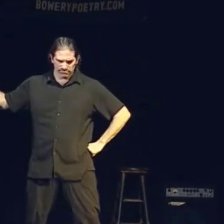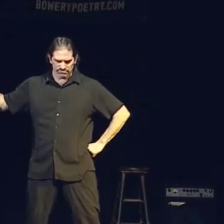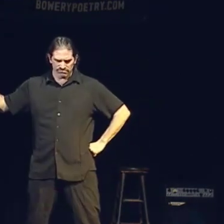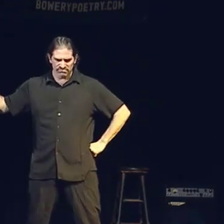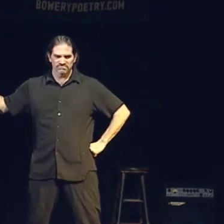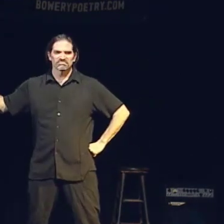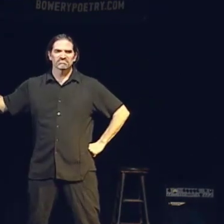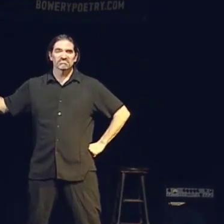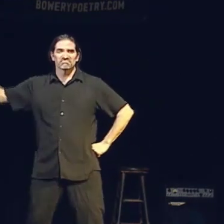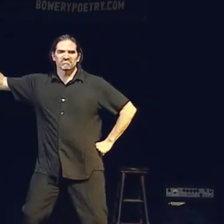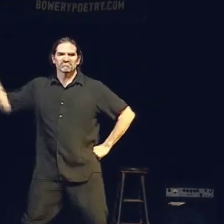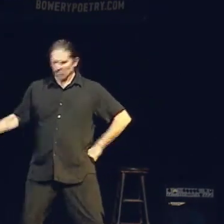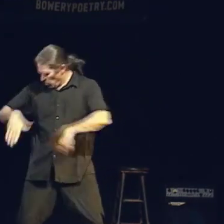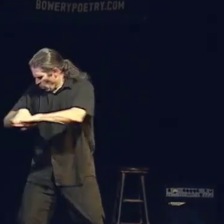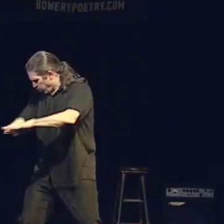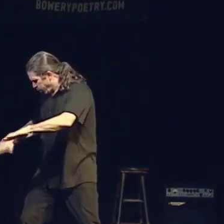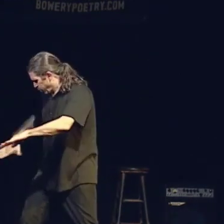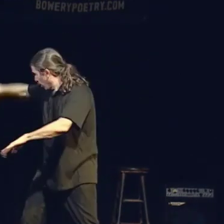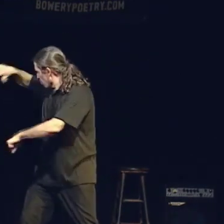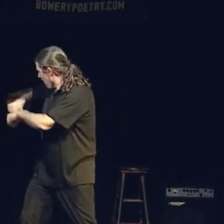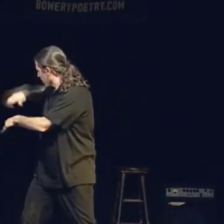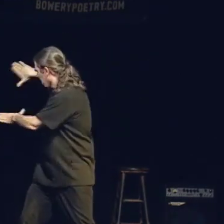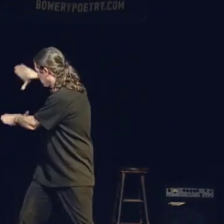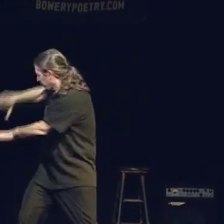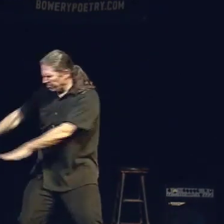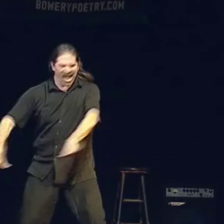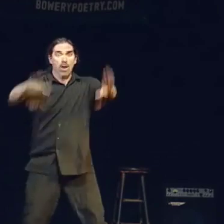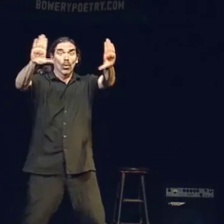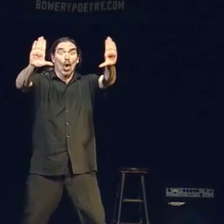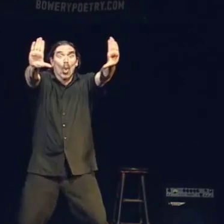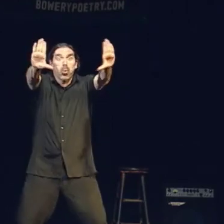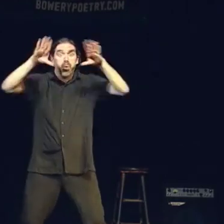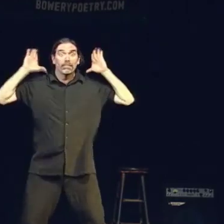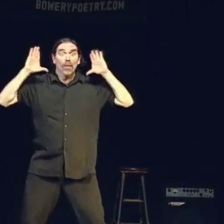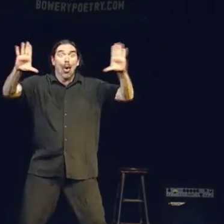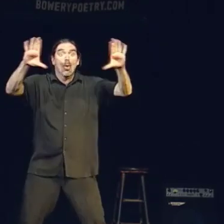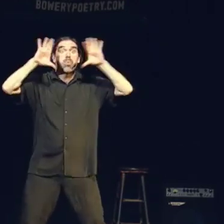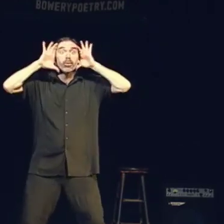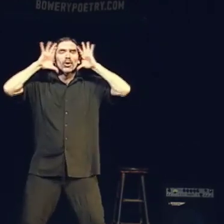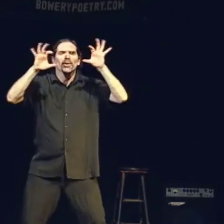And then he summons off of the rock. A Mayan sun.